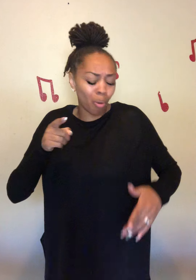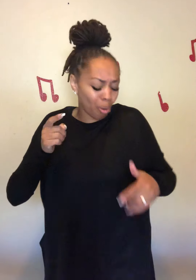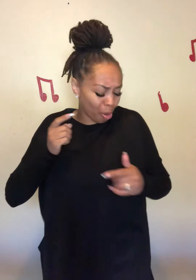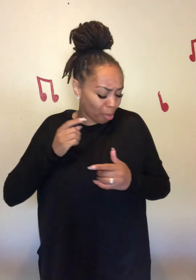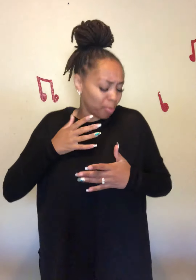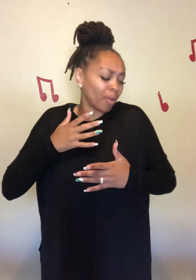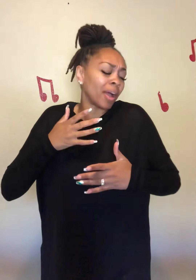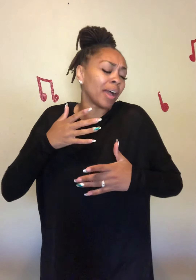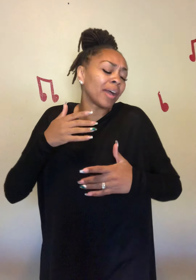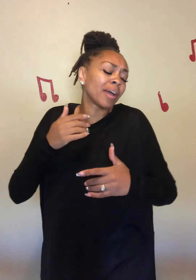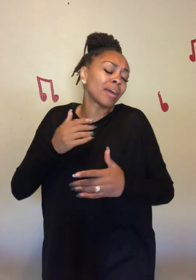breath